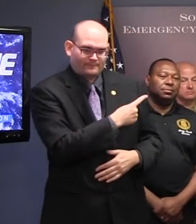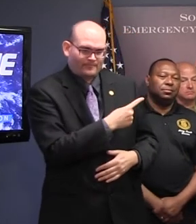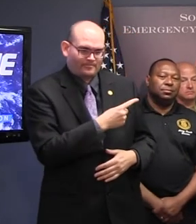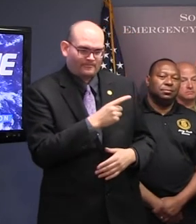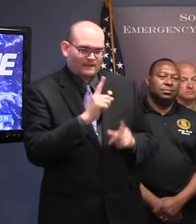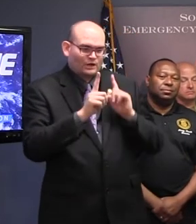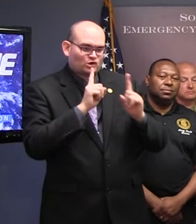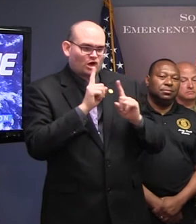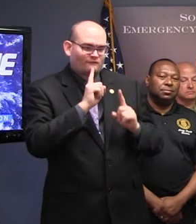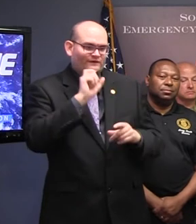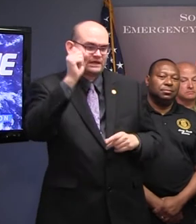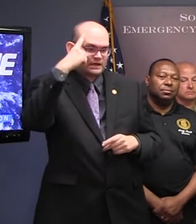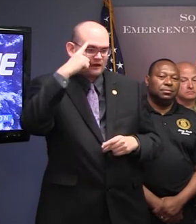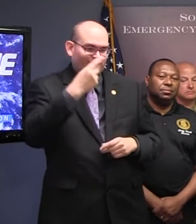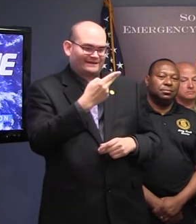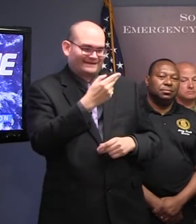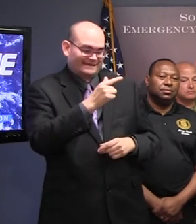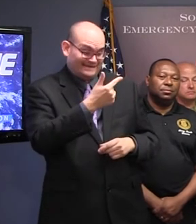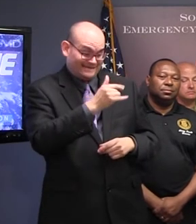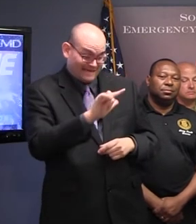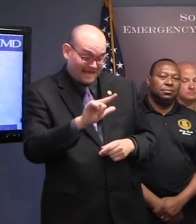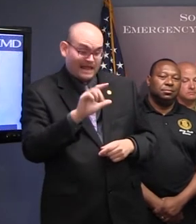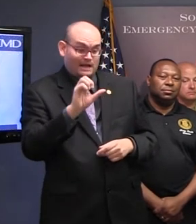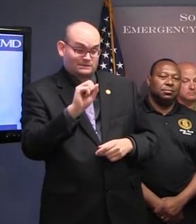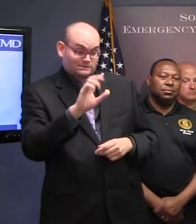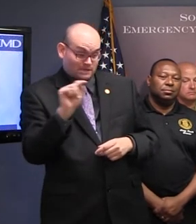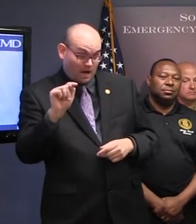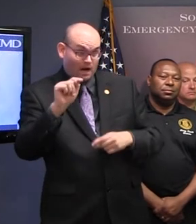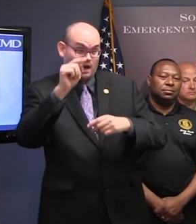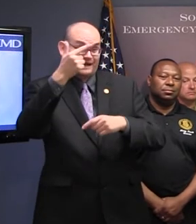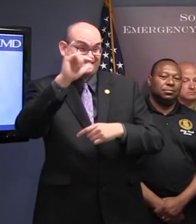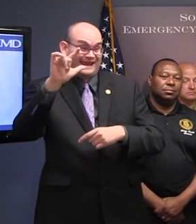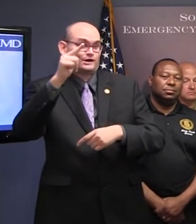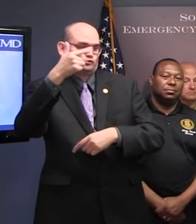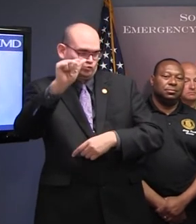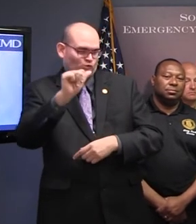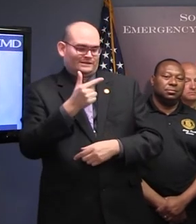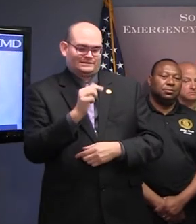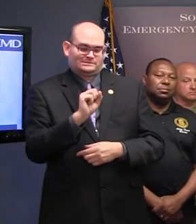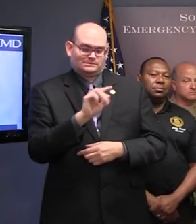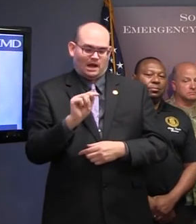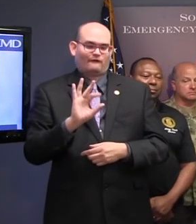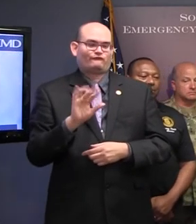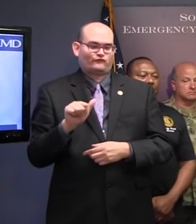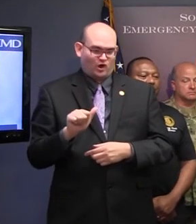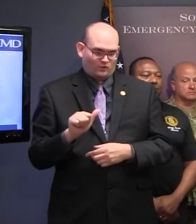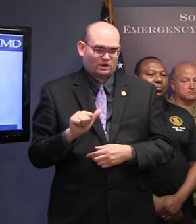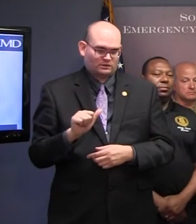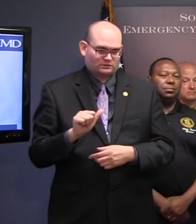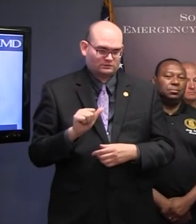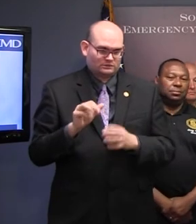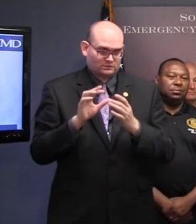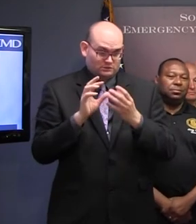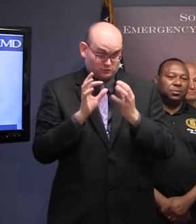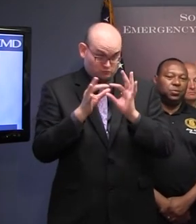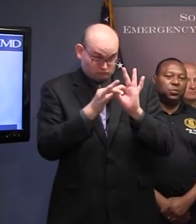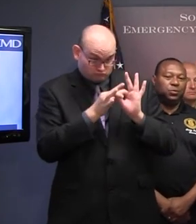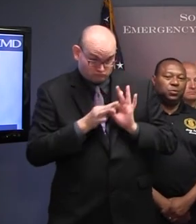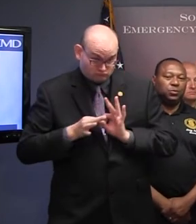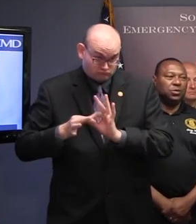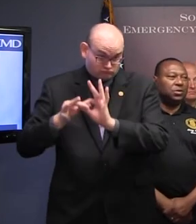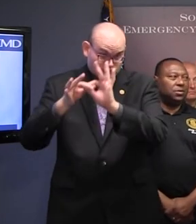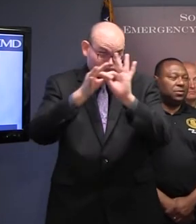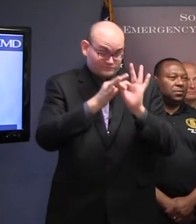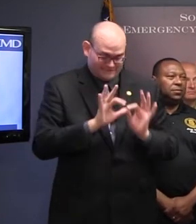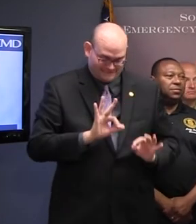about coordinating at all in terms of, as you talked about, the I-95 uptick in traffic? Is there anything being done